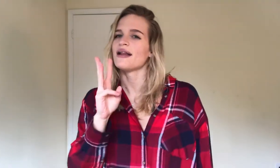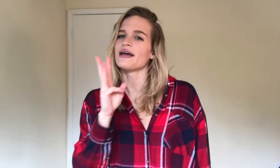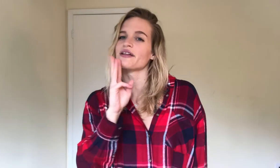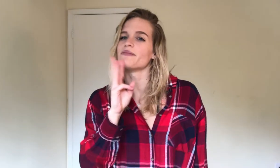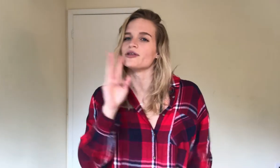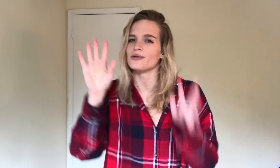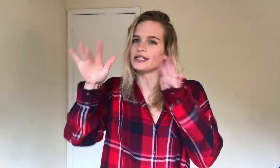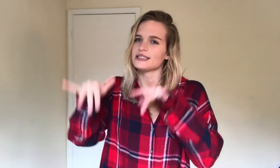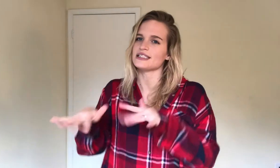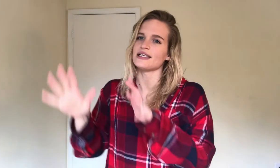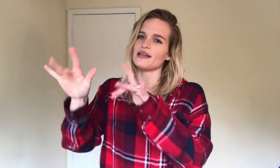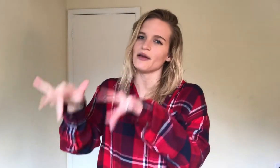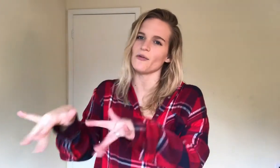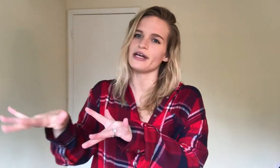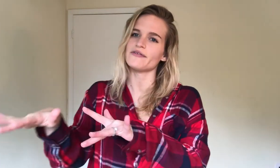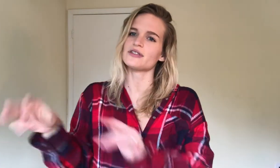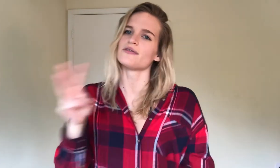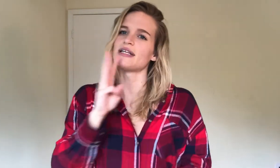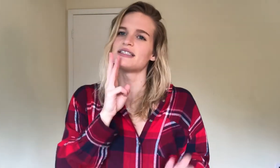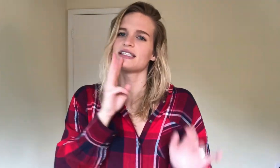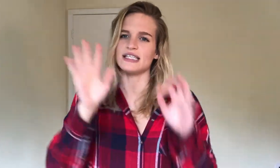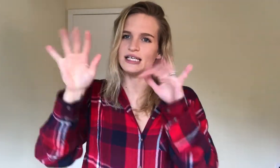like the bluest C, and then waves, let's see.